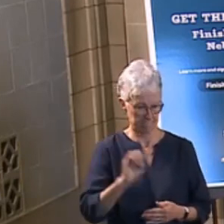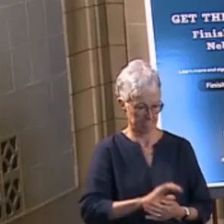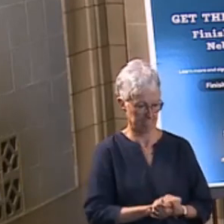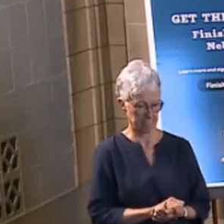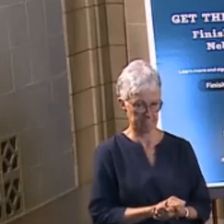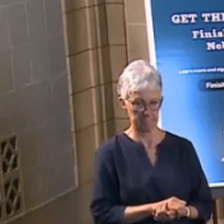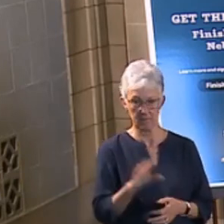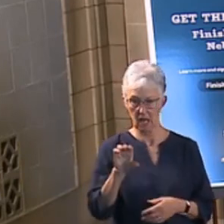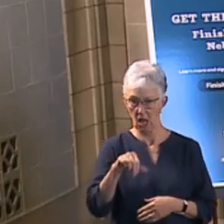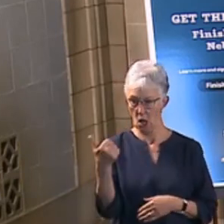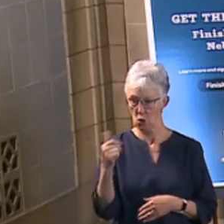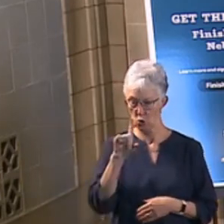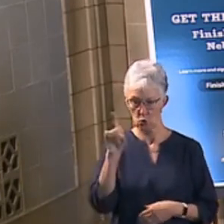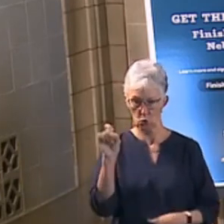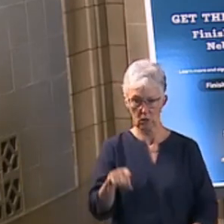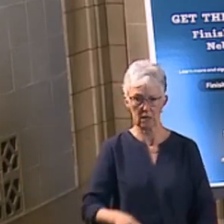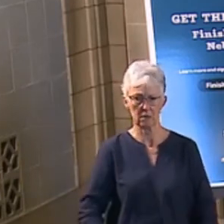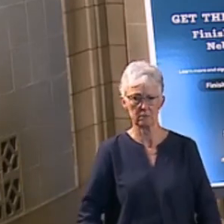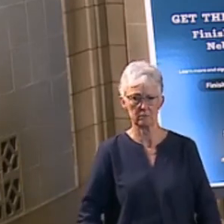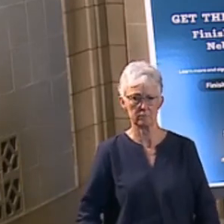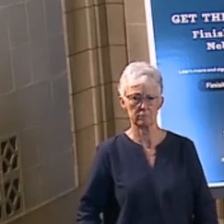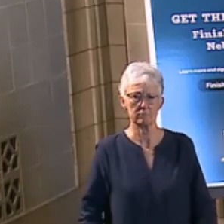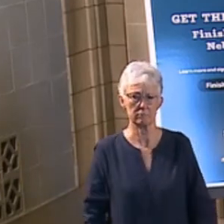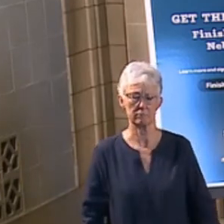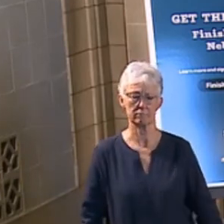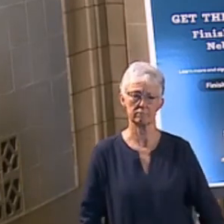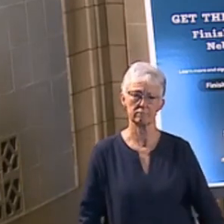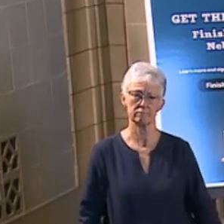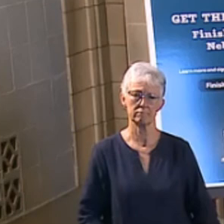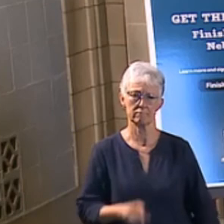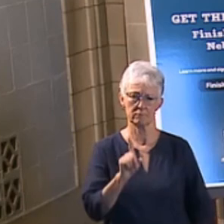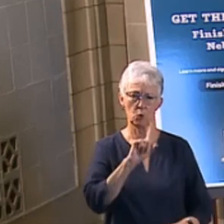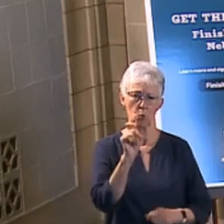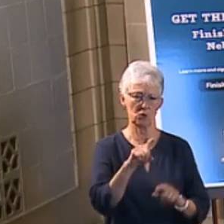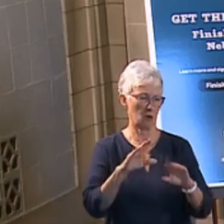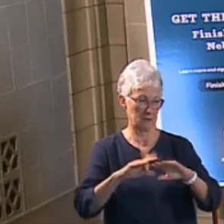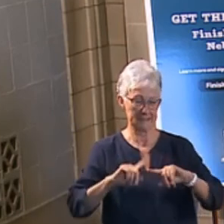Other questions? Yes, Andrew. Go ahead.